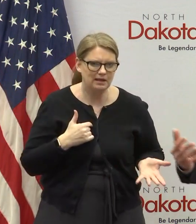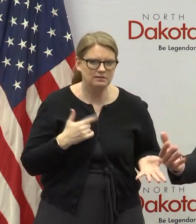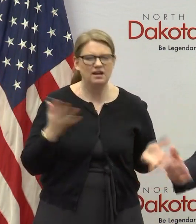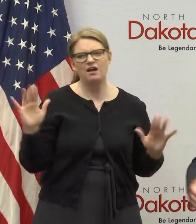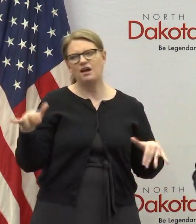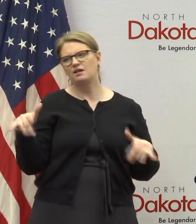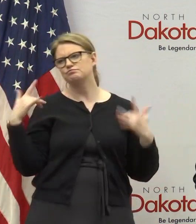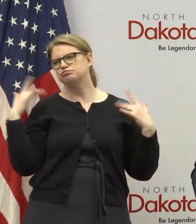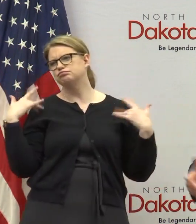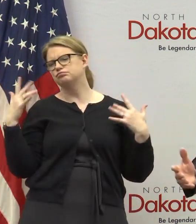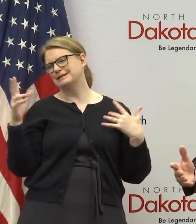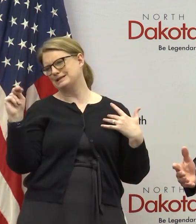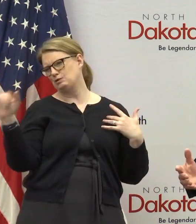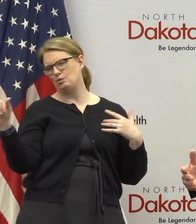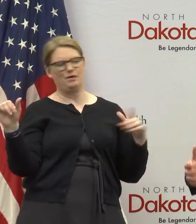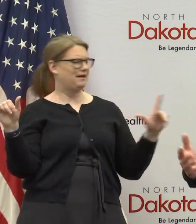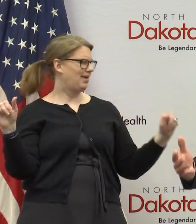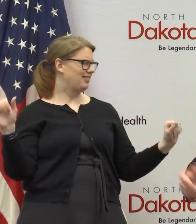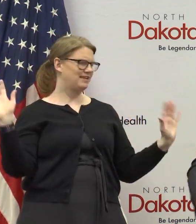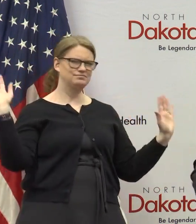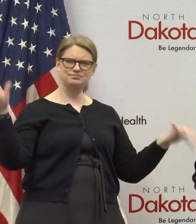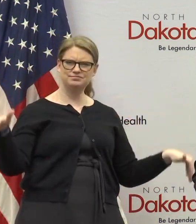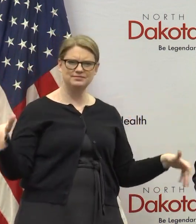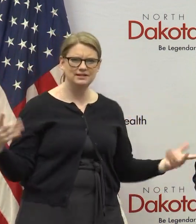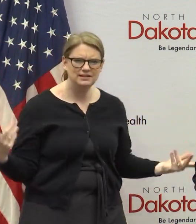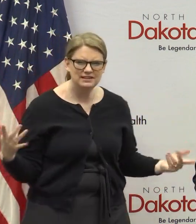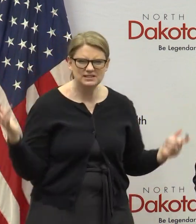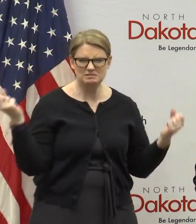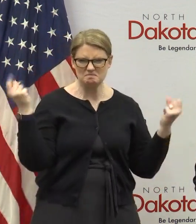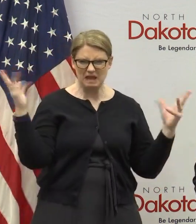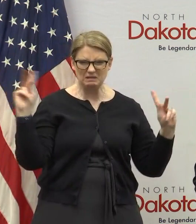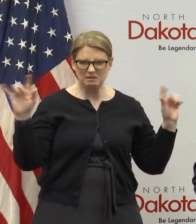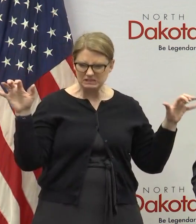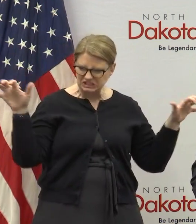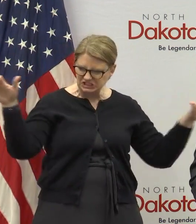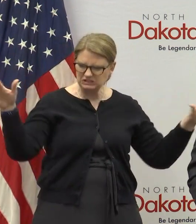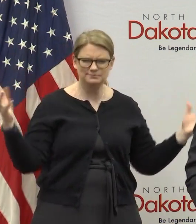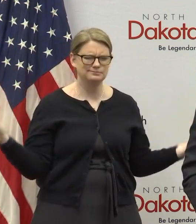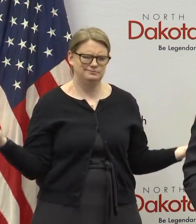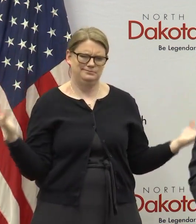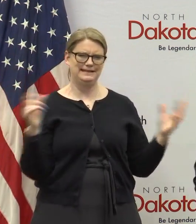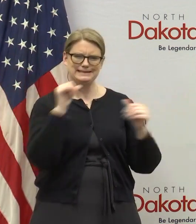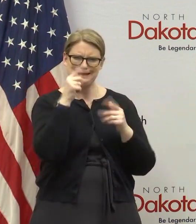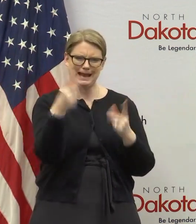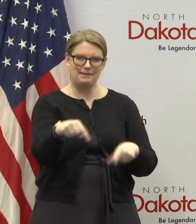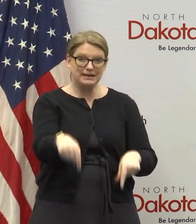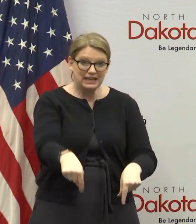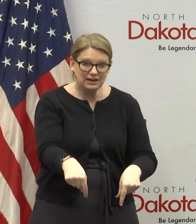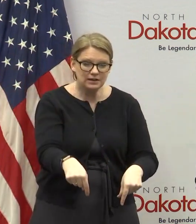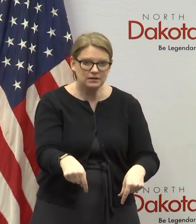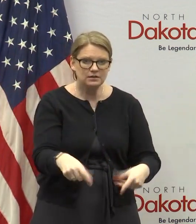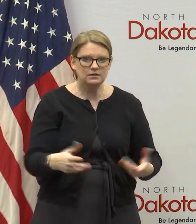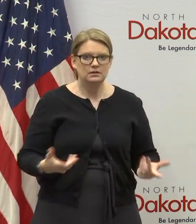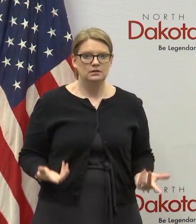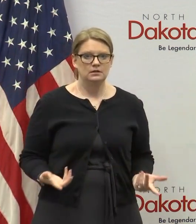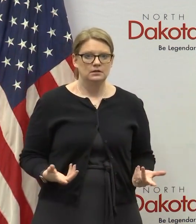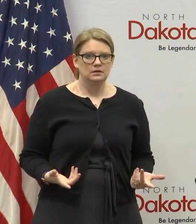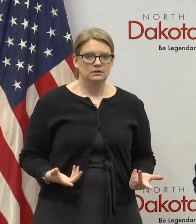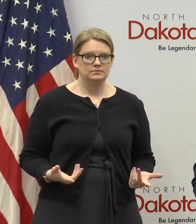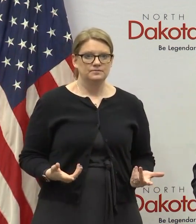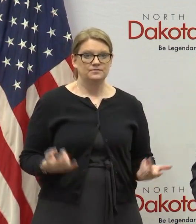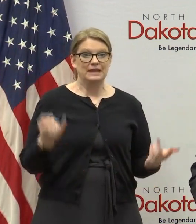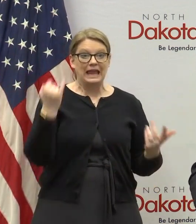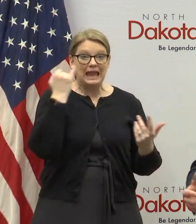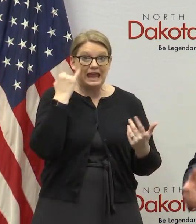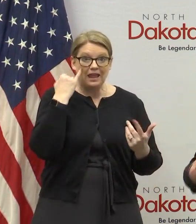it's new york and it's la well that's a long ways away and those are big metro it doesn't really apply to us i mean if we take a path of of